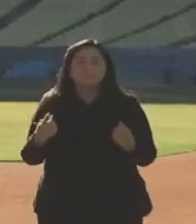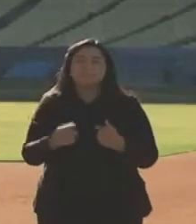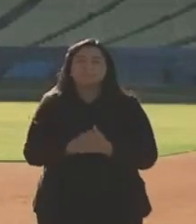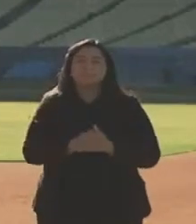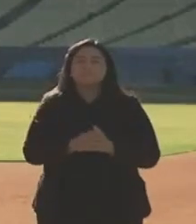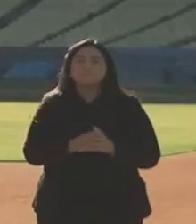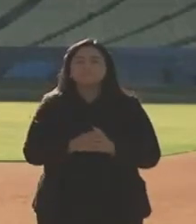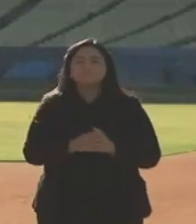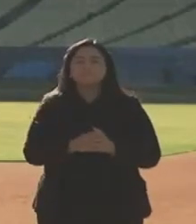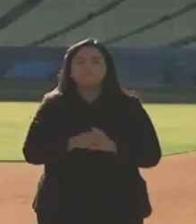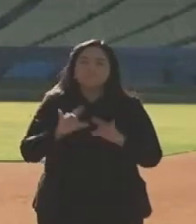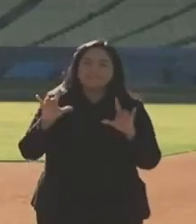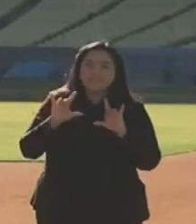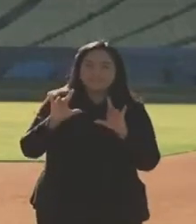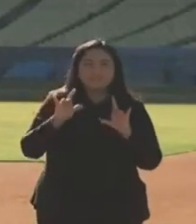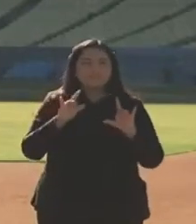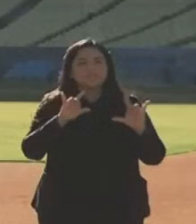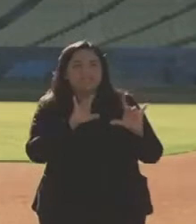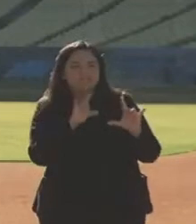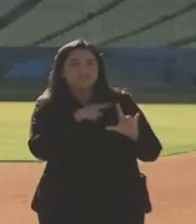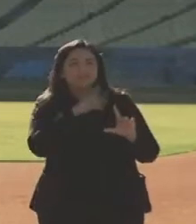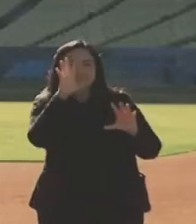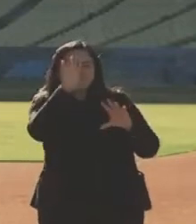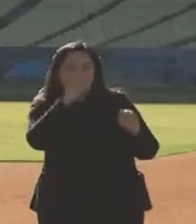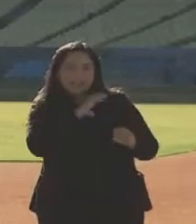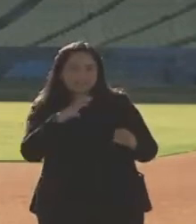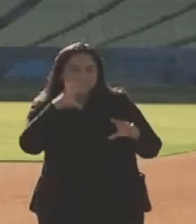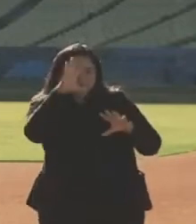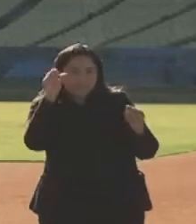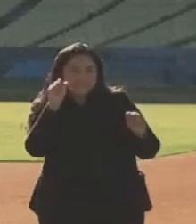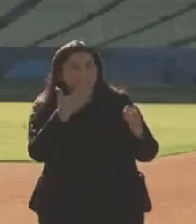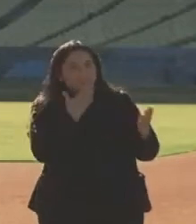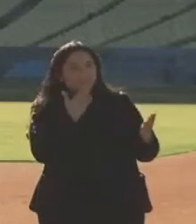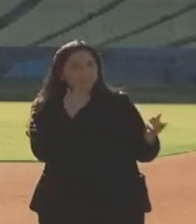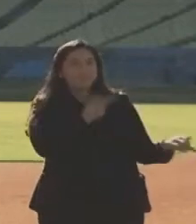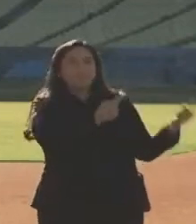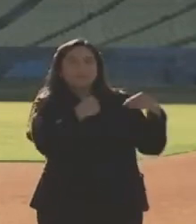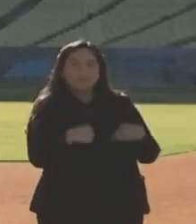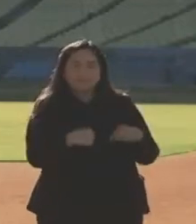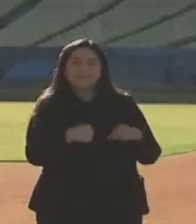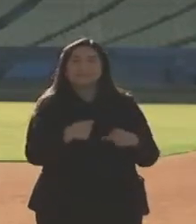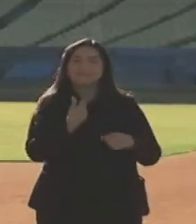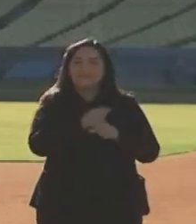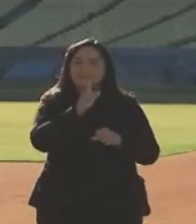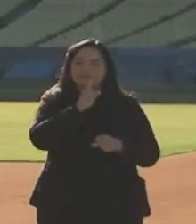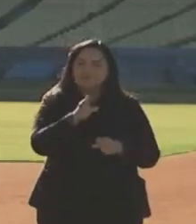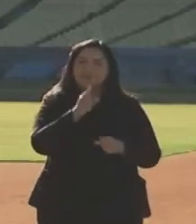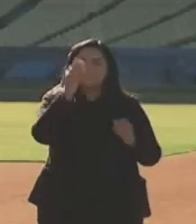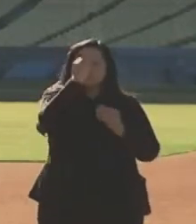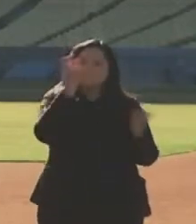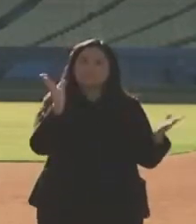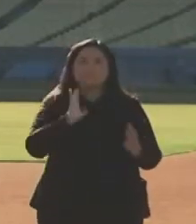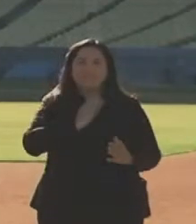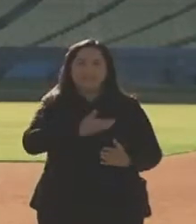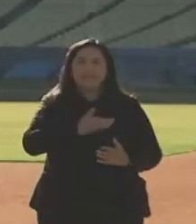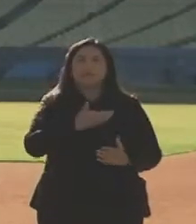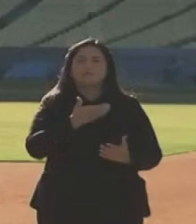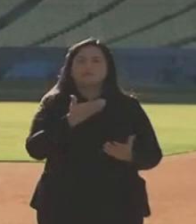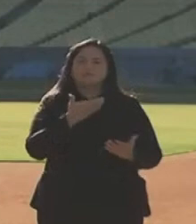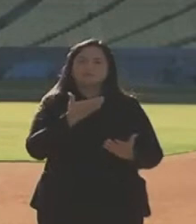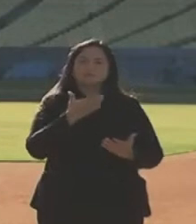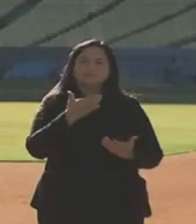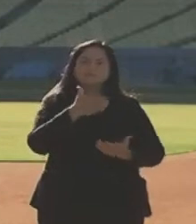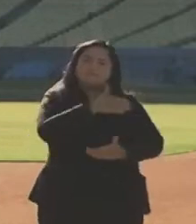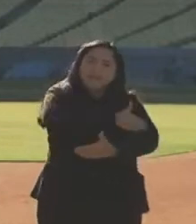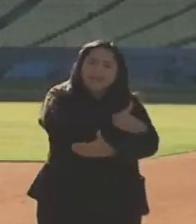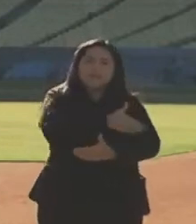Obviously, love you, Madam President, and thank you for your presence, making sure that our voices are heard. The question and the challenge